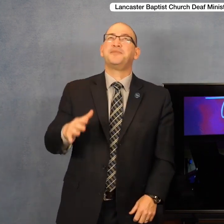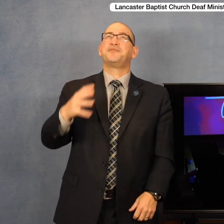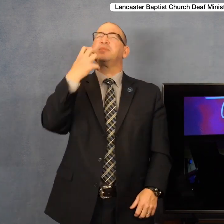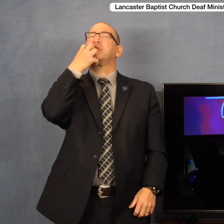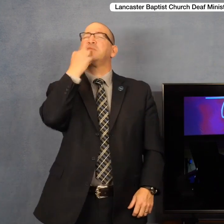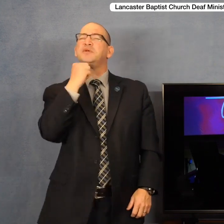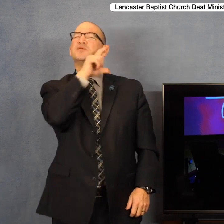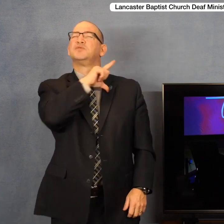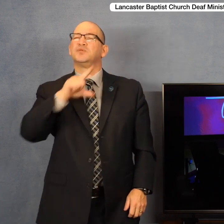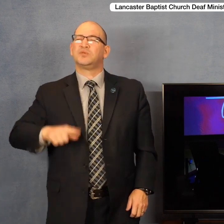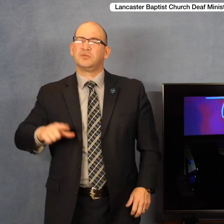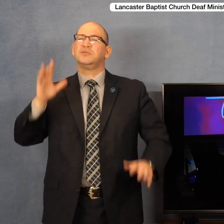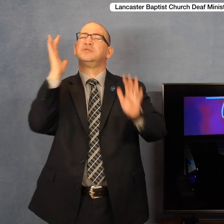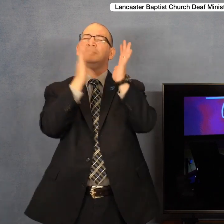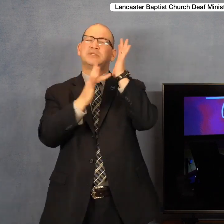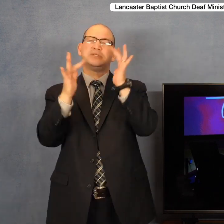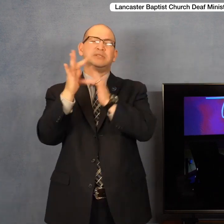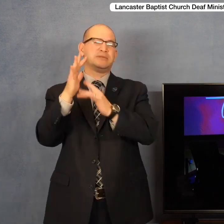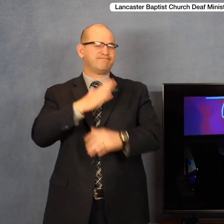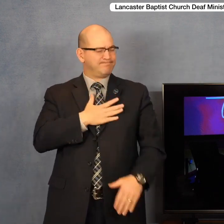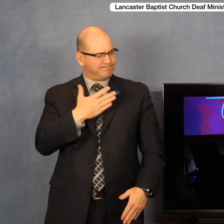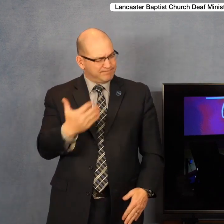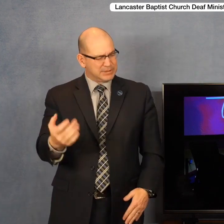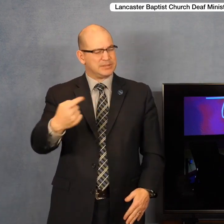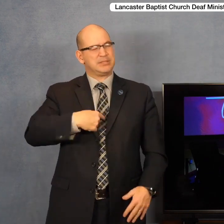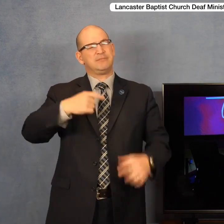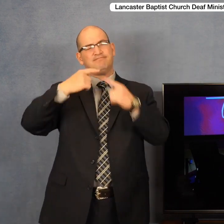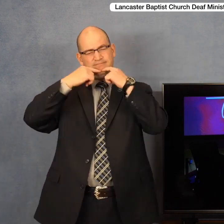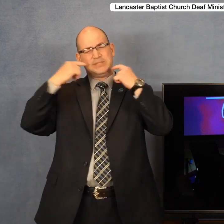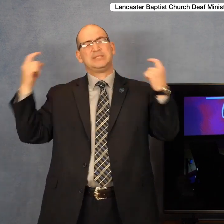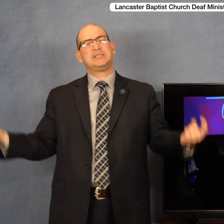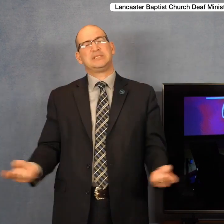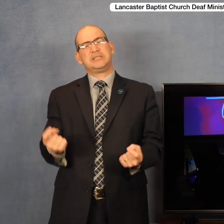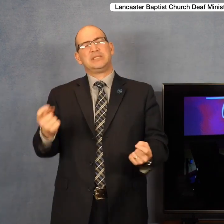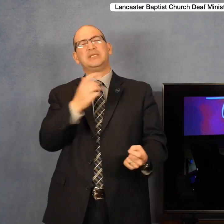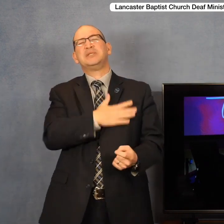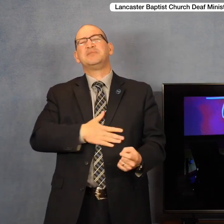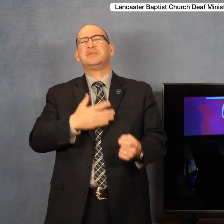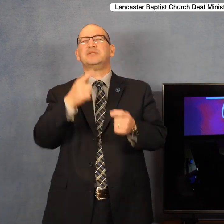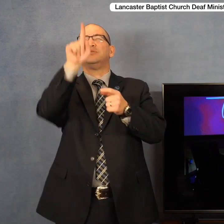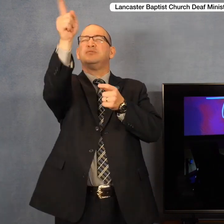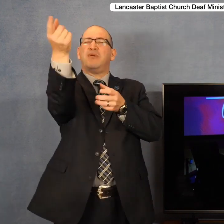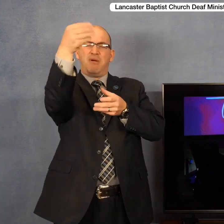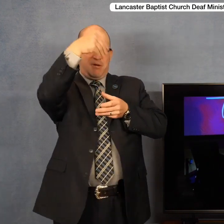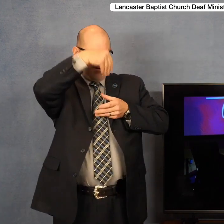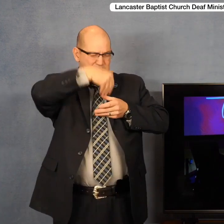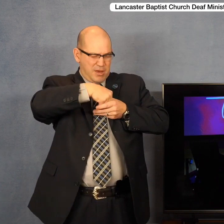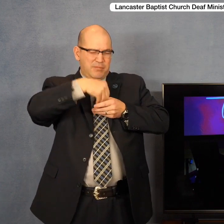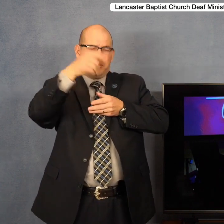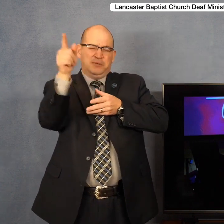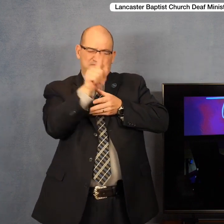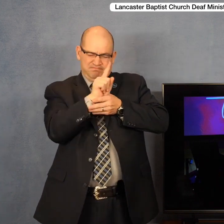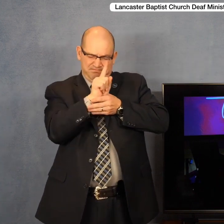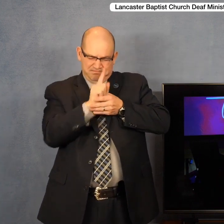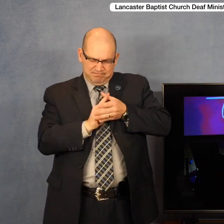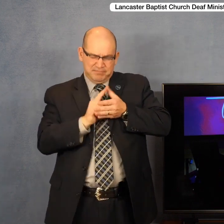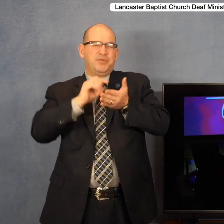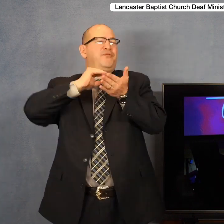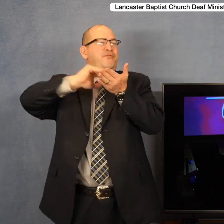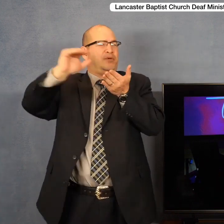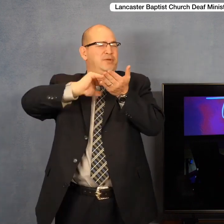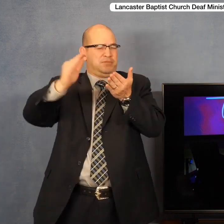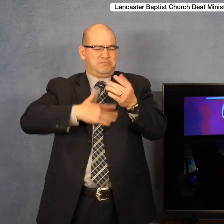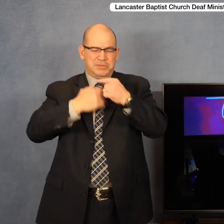Dear Lord Jesus, I confess to you that I am a sinner. And I ask you to come into my heart, forgive my sin,